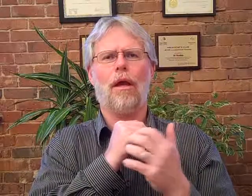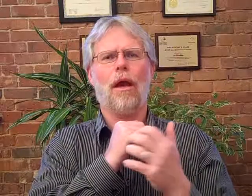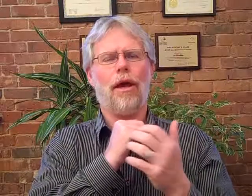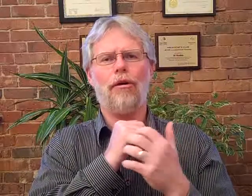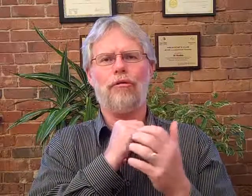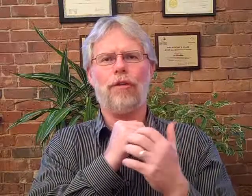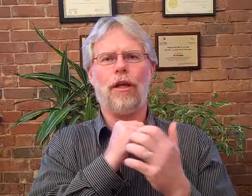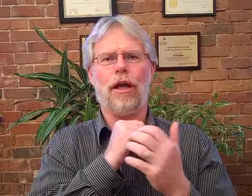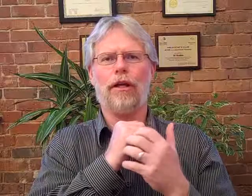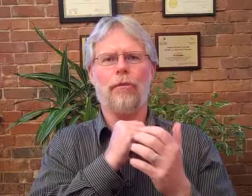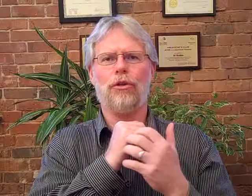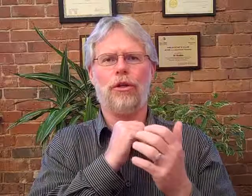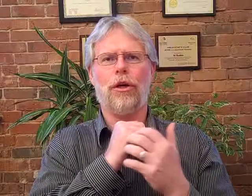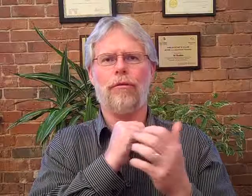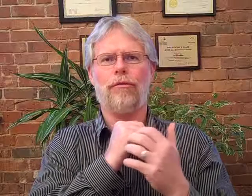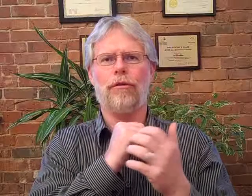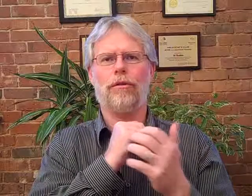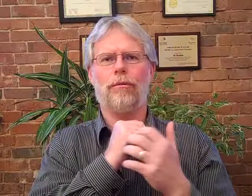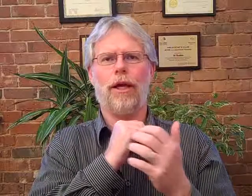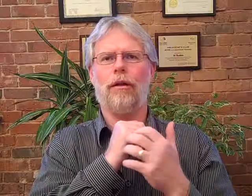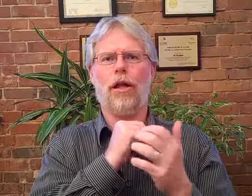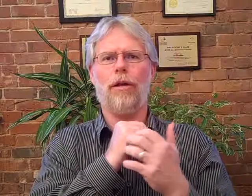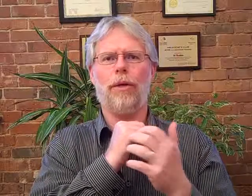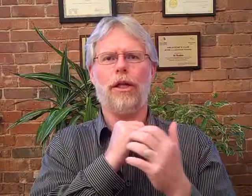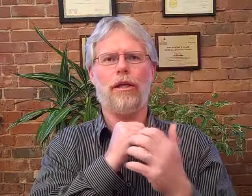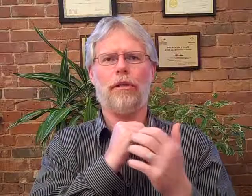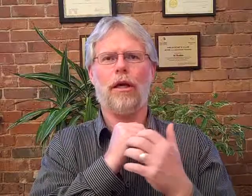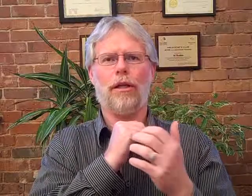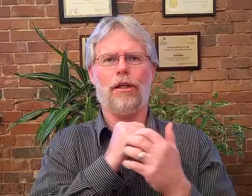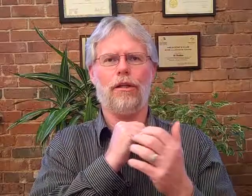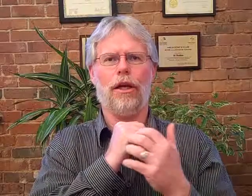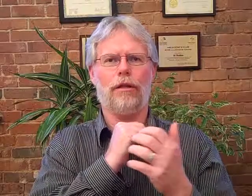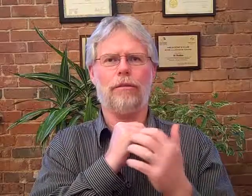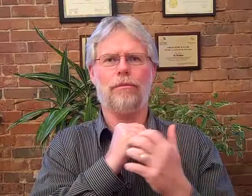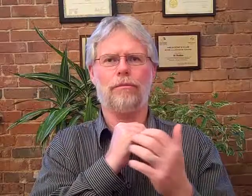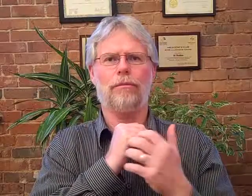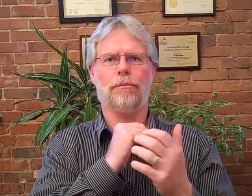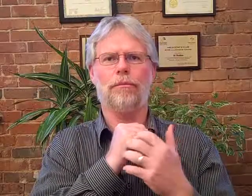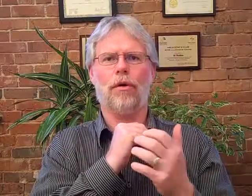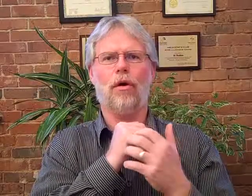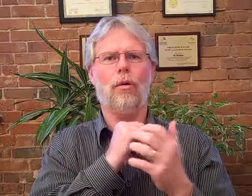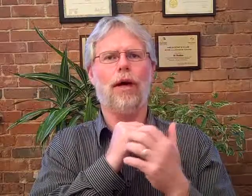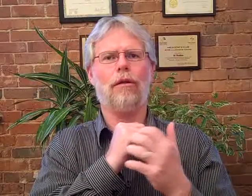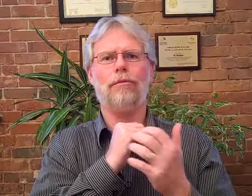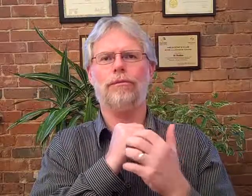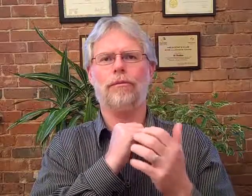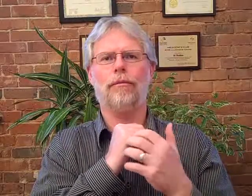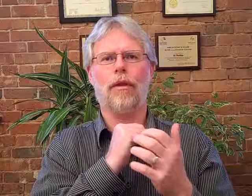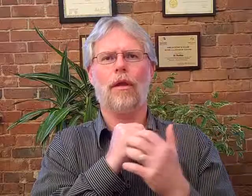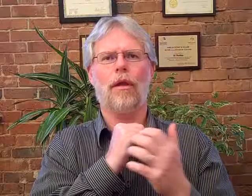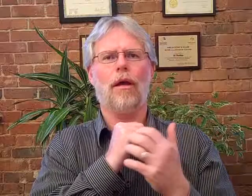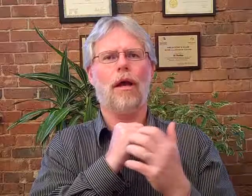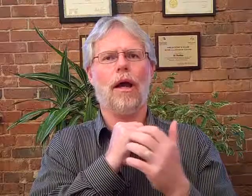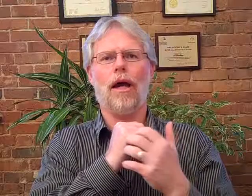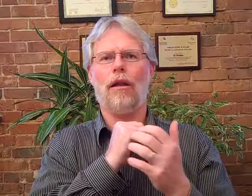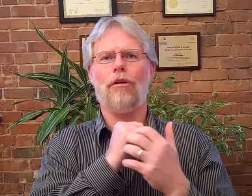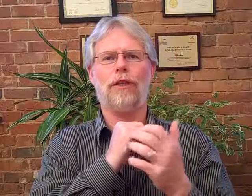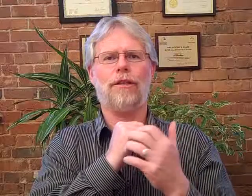i don't feel like i'm good enough to make a lot of money on the internet oh well i love and